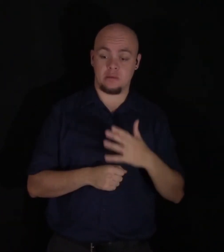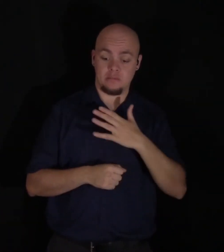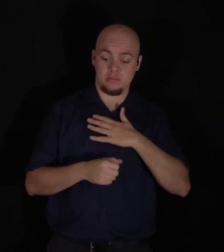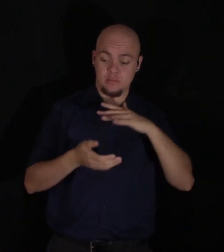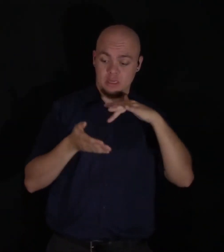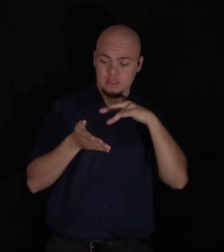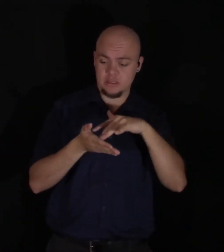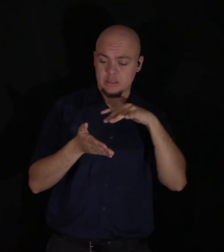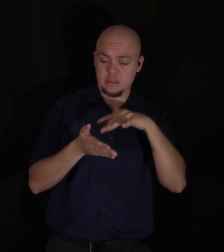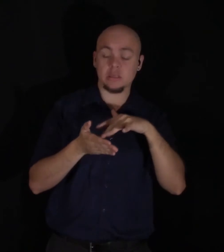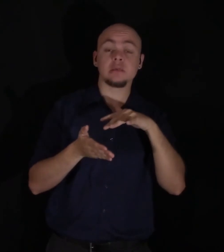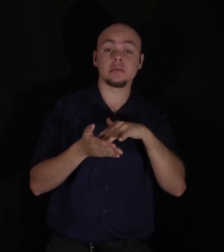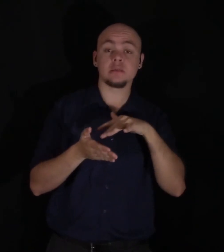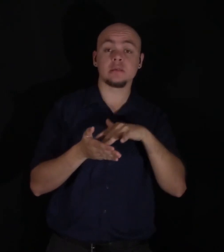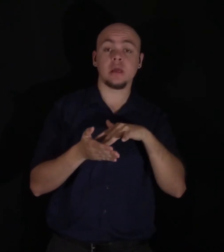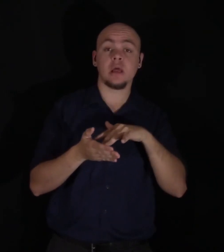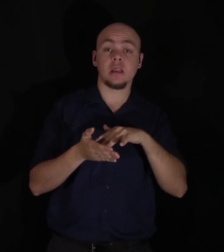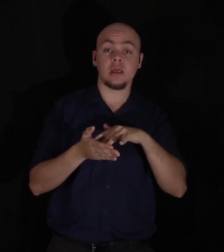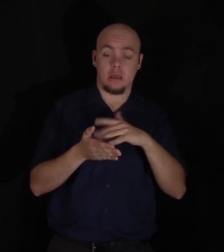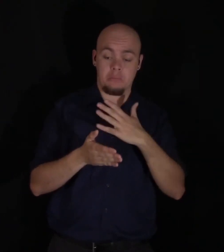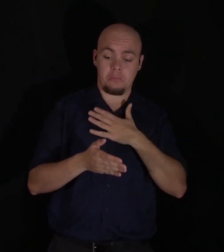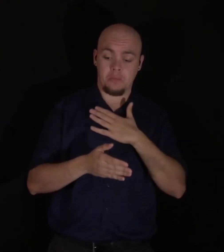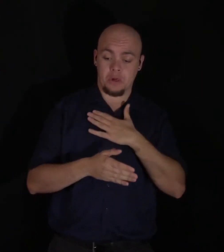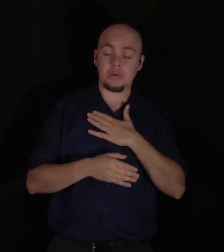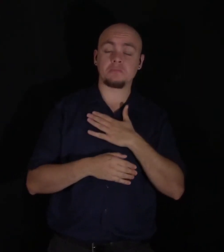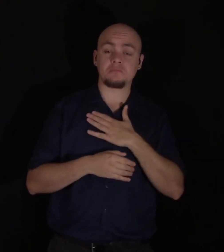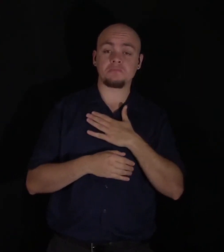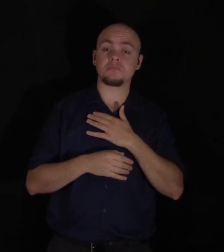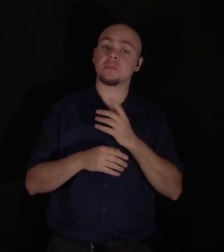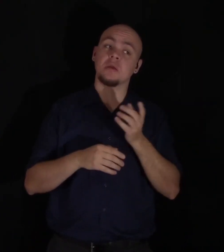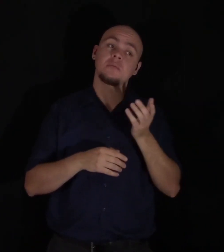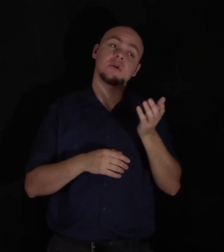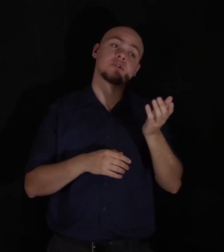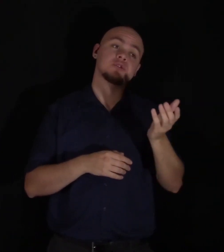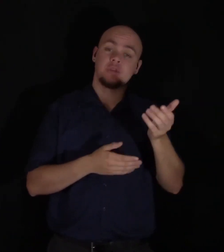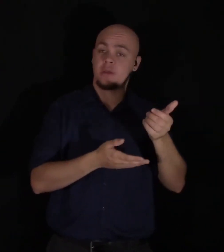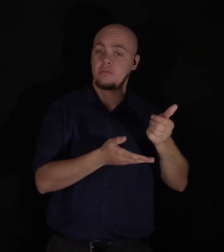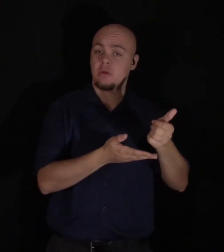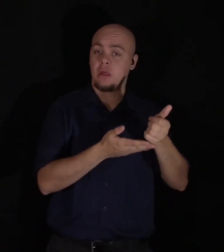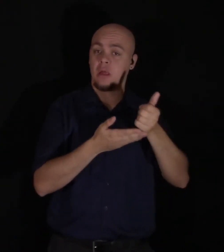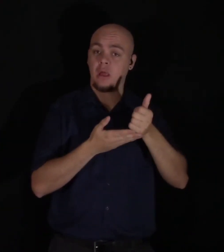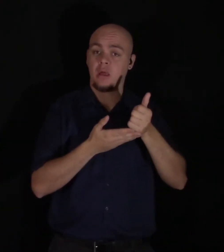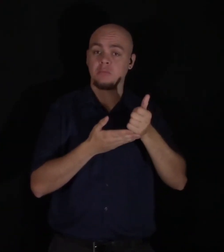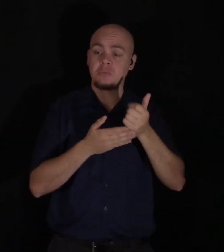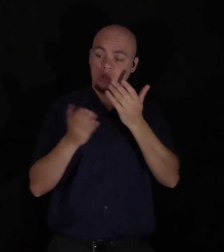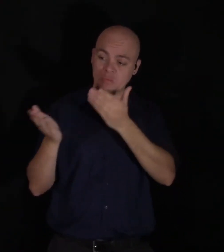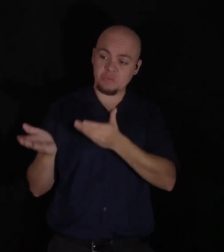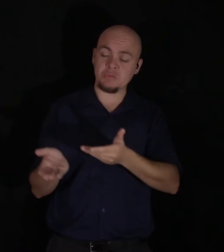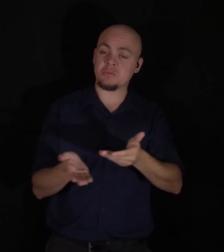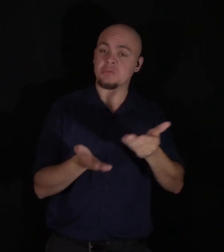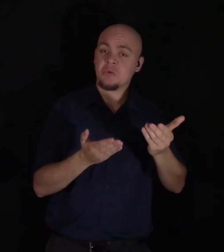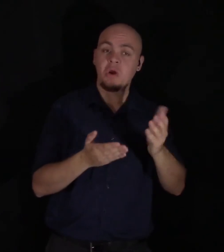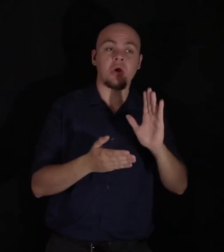rout through the honor of my nature, but that she was there to subdue me to a semblance of her own gentleness.